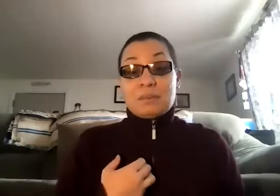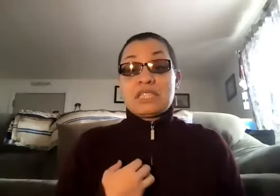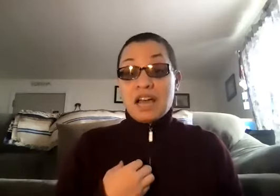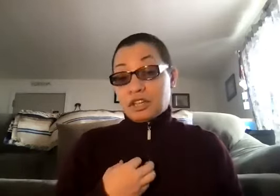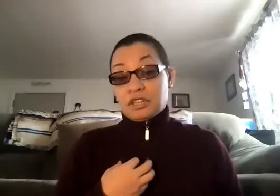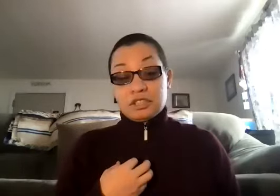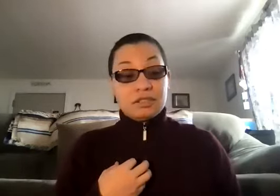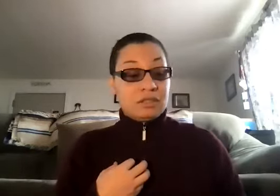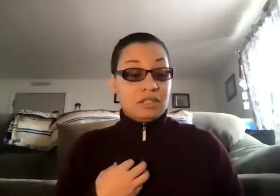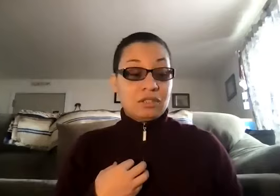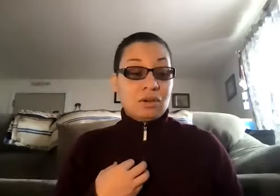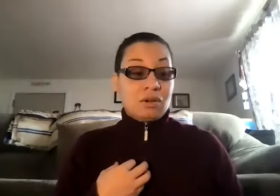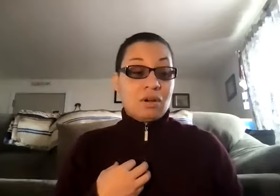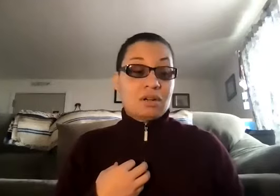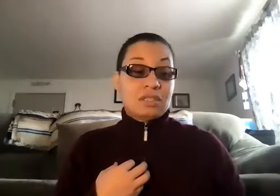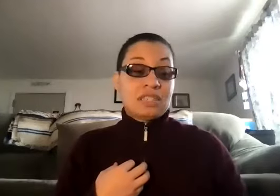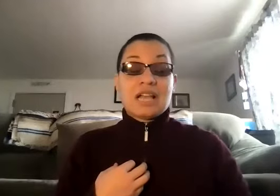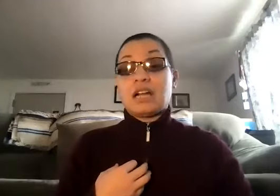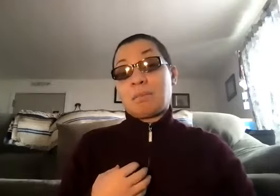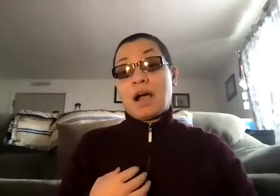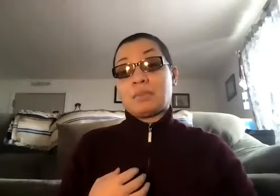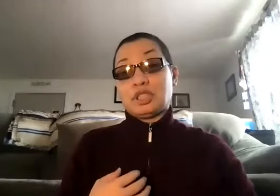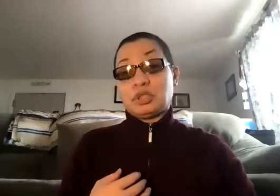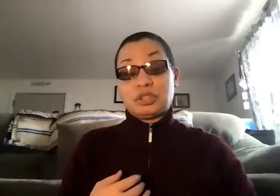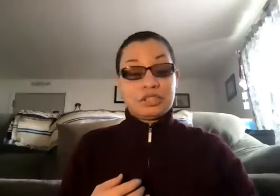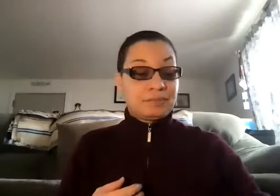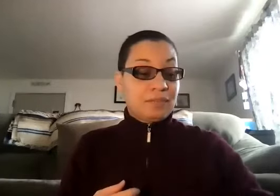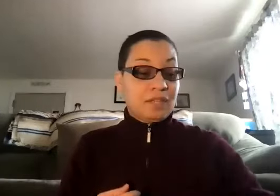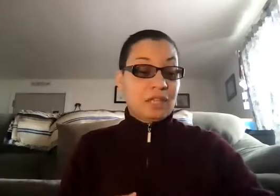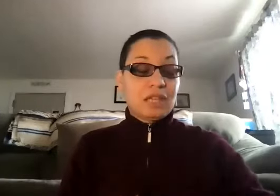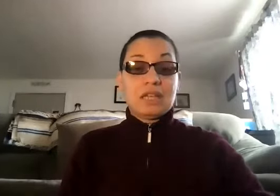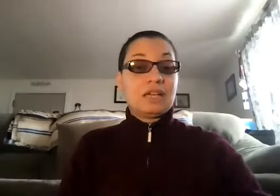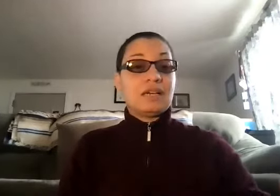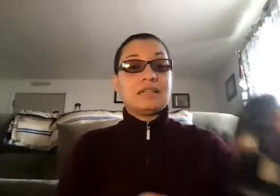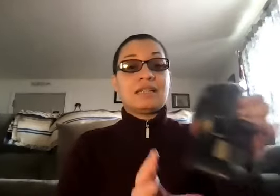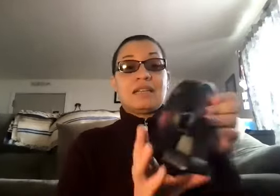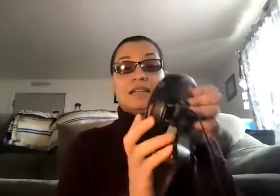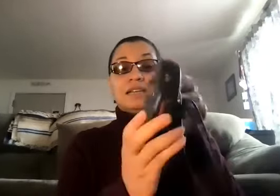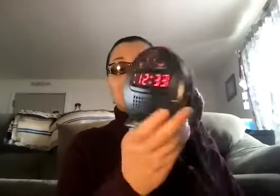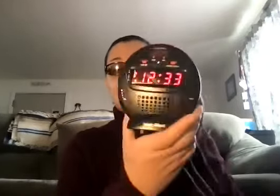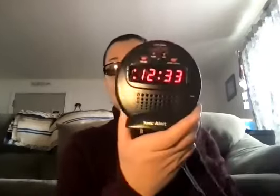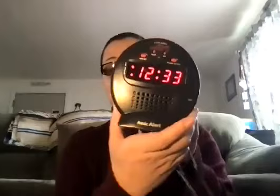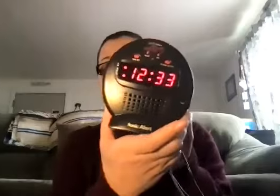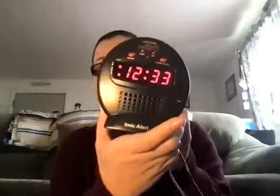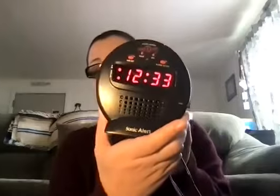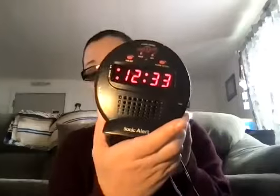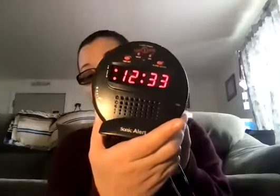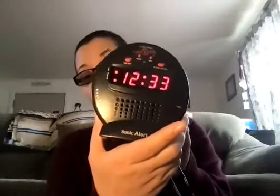Sonic Alerts is called the Sonic Farm Junior. And it is this clock.